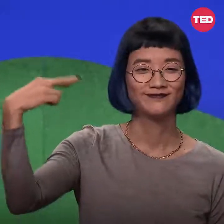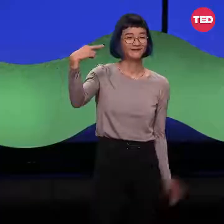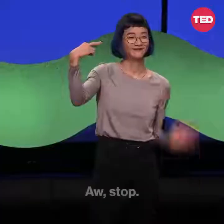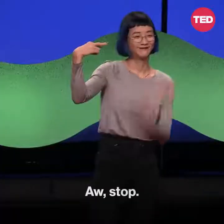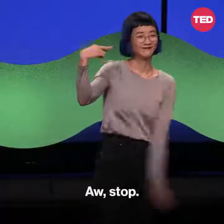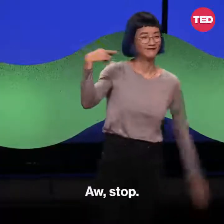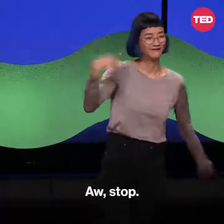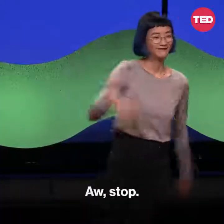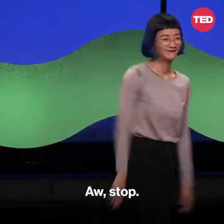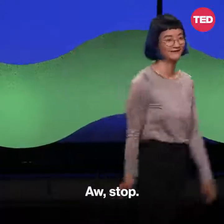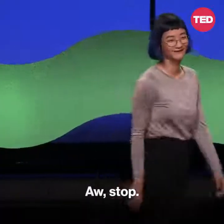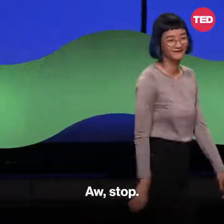Aw, stop.